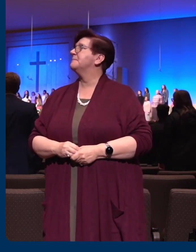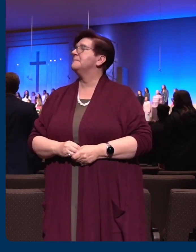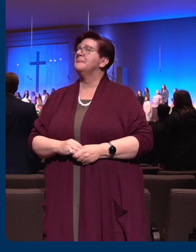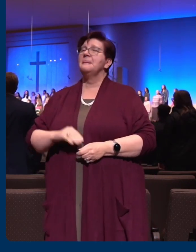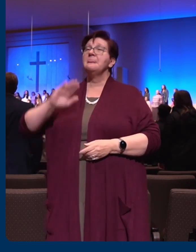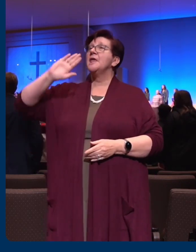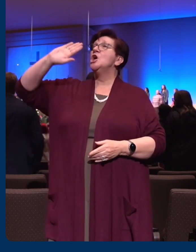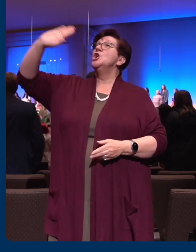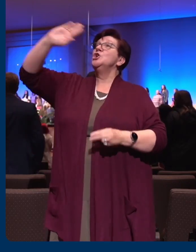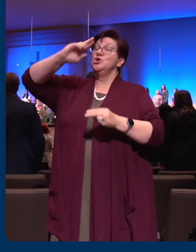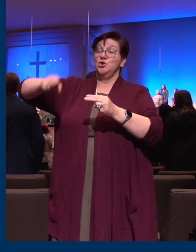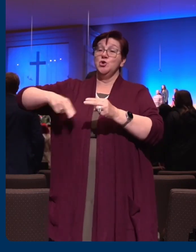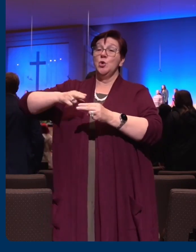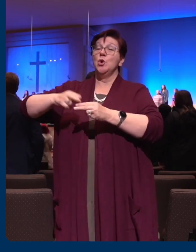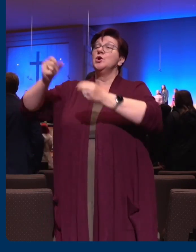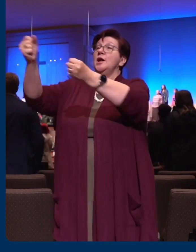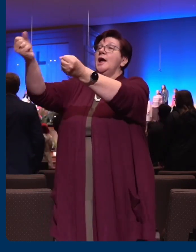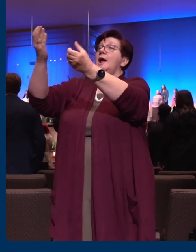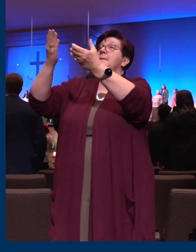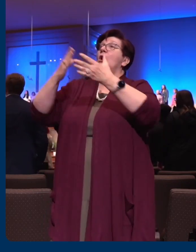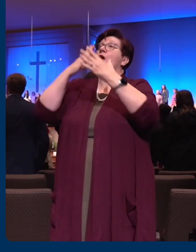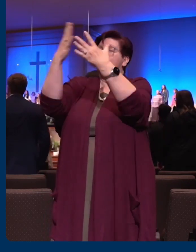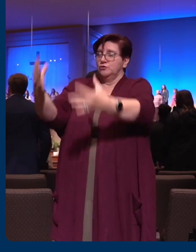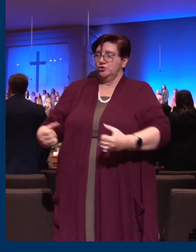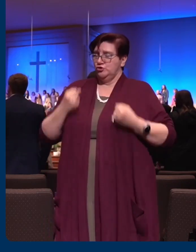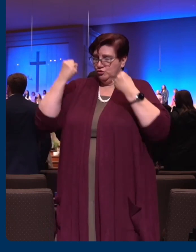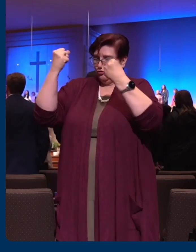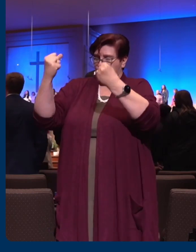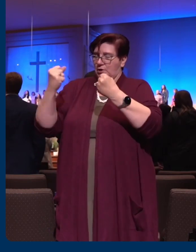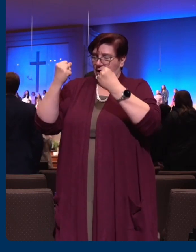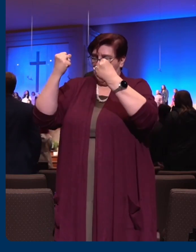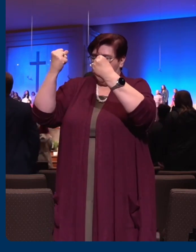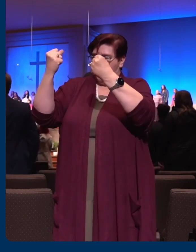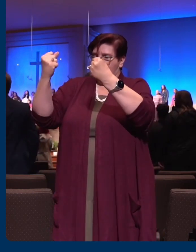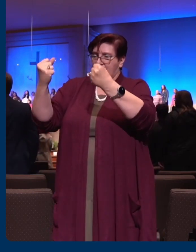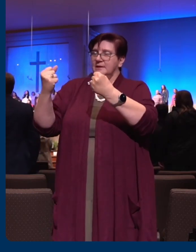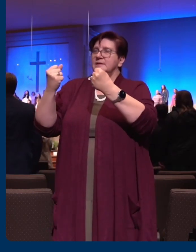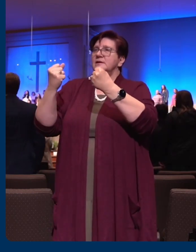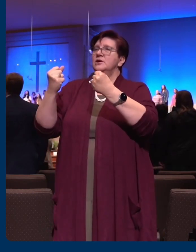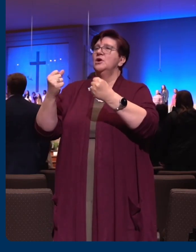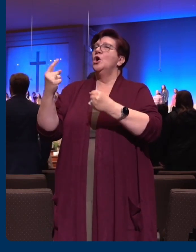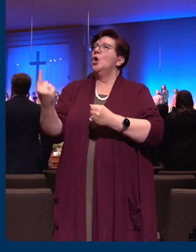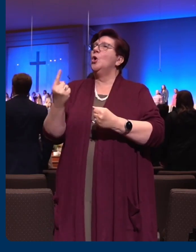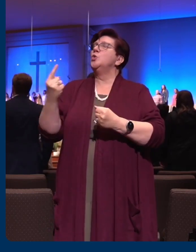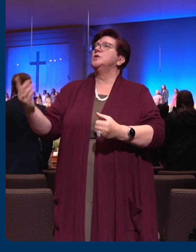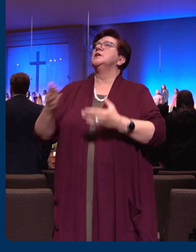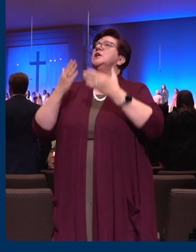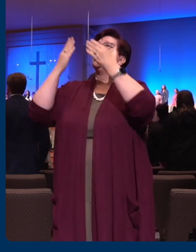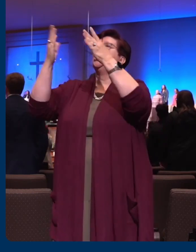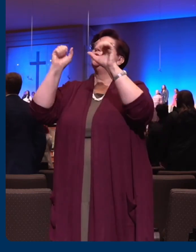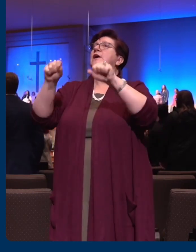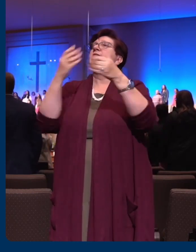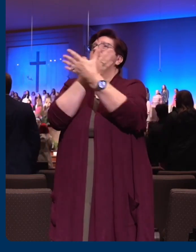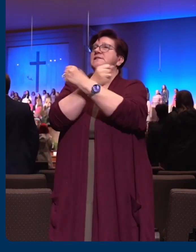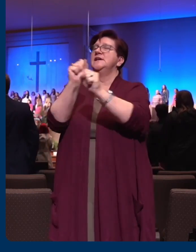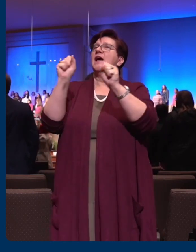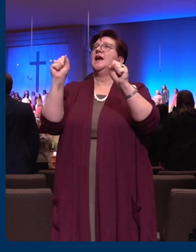My strength is in your name, for you alone can say, you